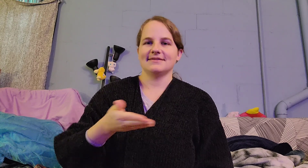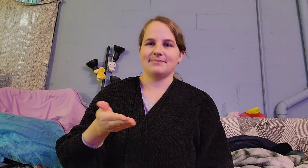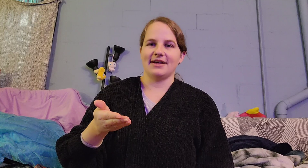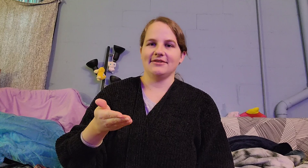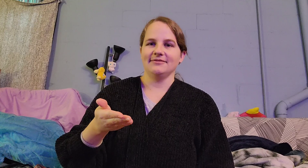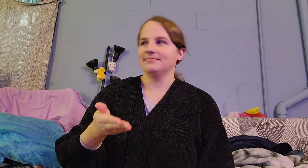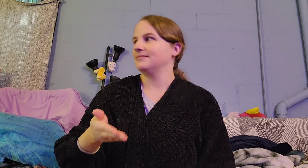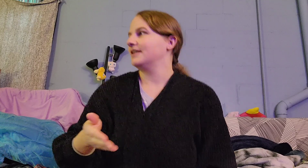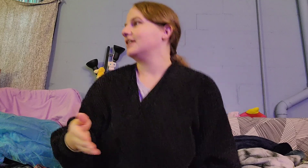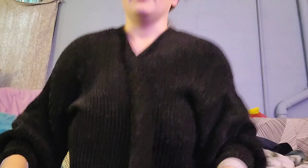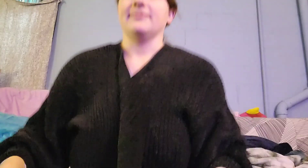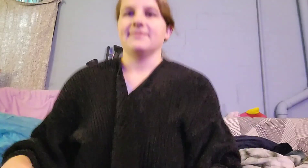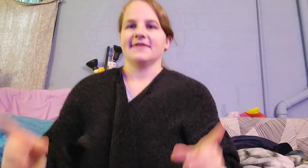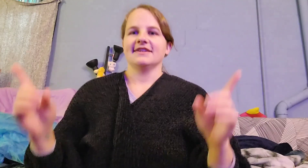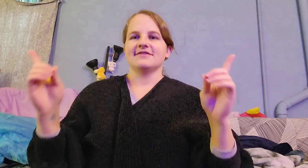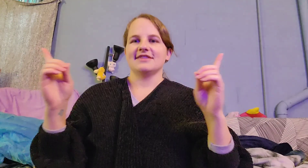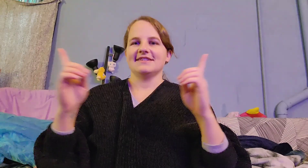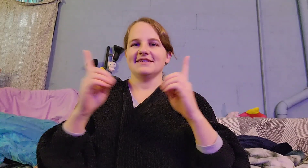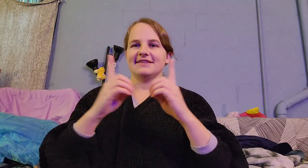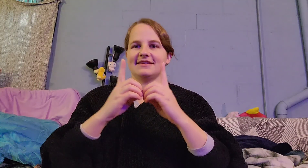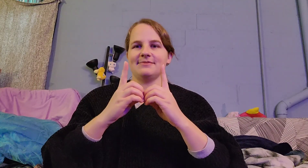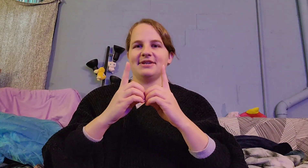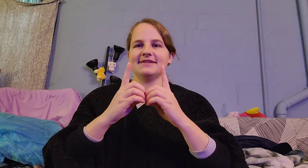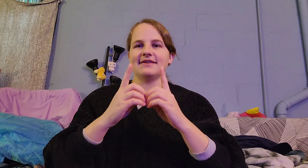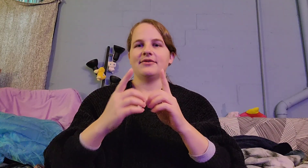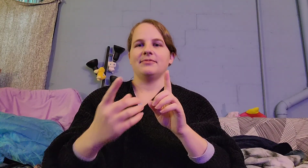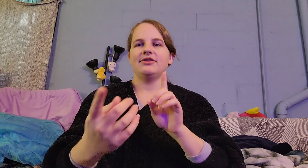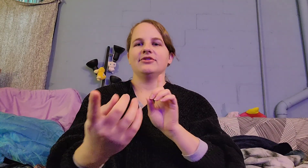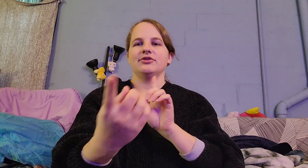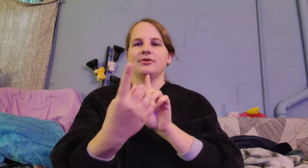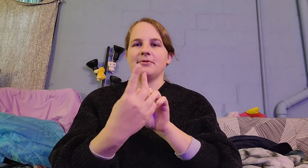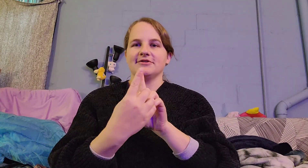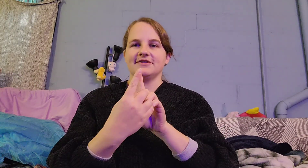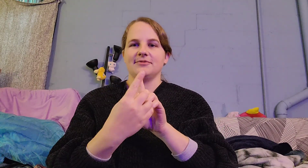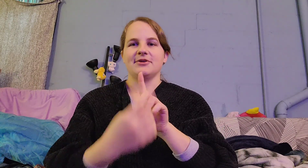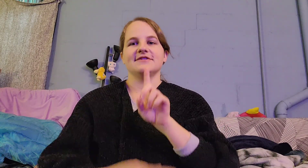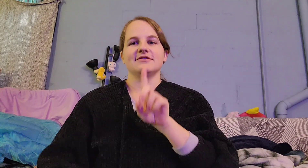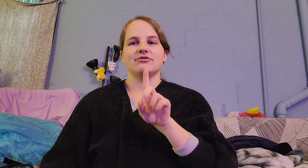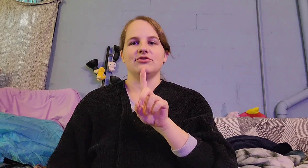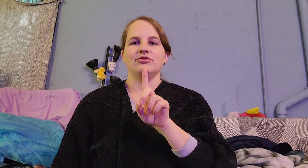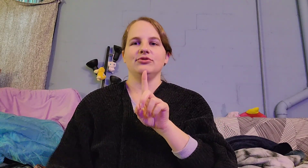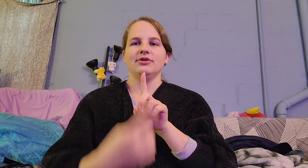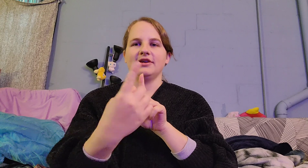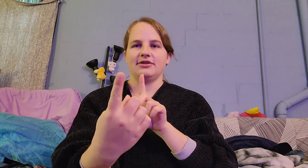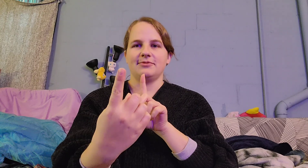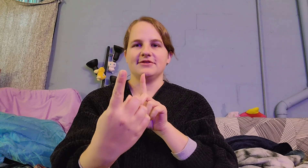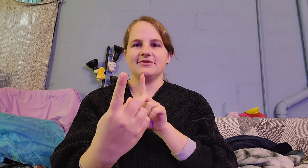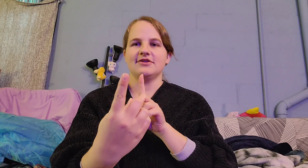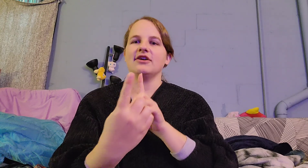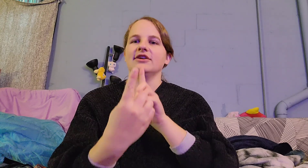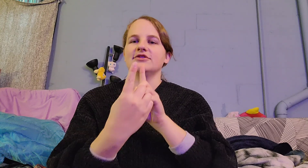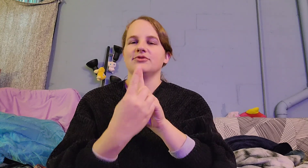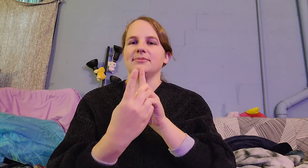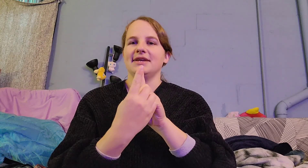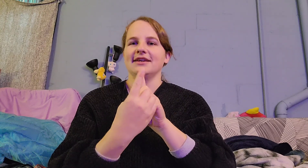Spell. So this is to meet, but you can do it person to person. So you and the person you're talking to or meeting.